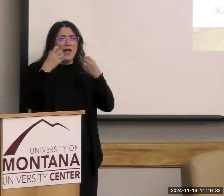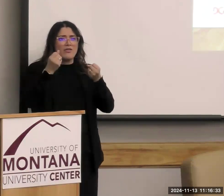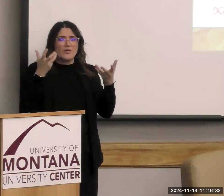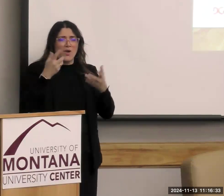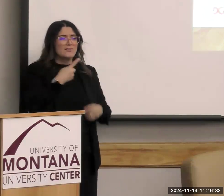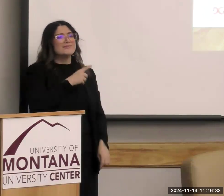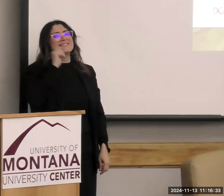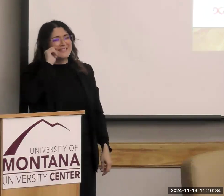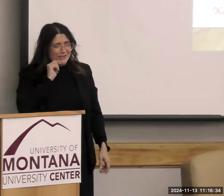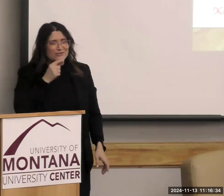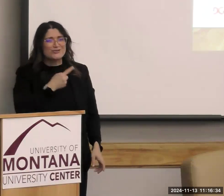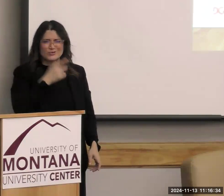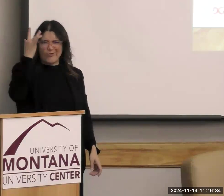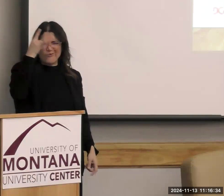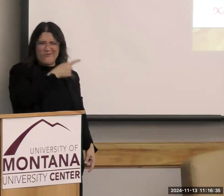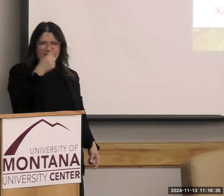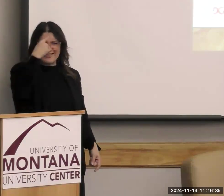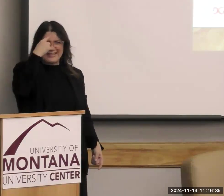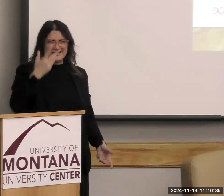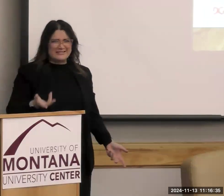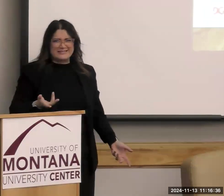Teenagers. Why do you think that is?